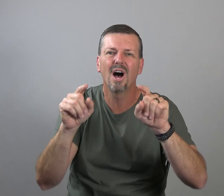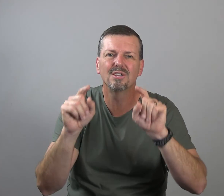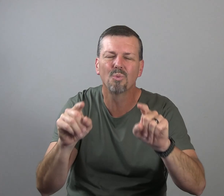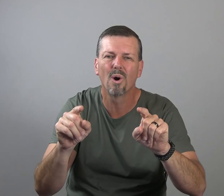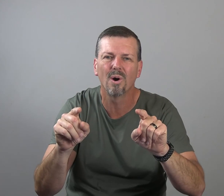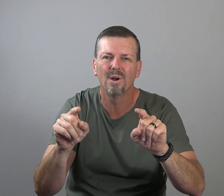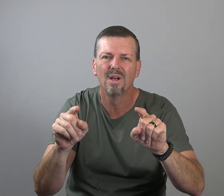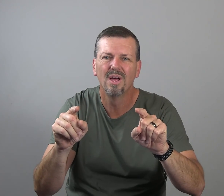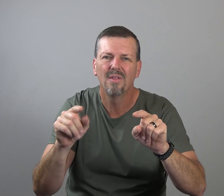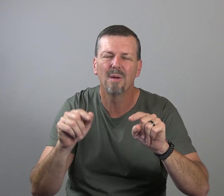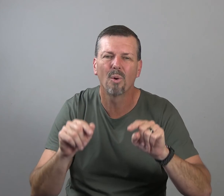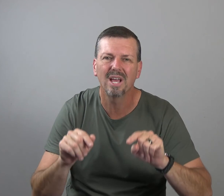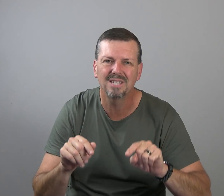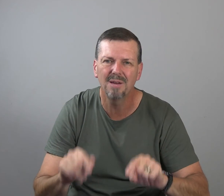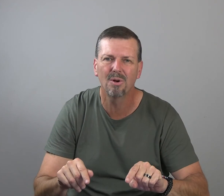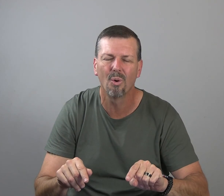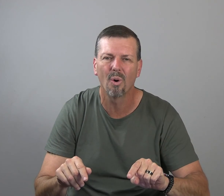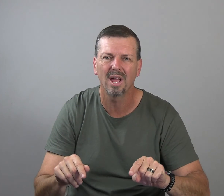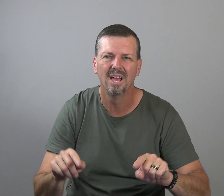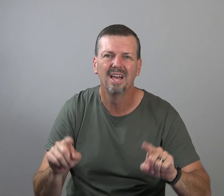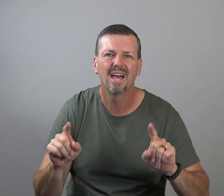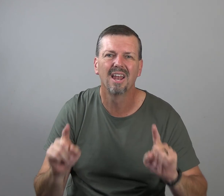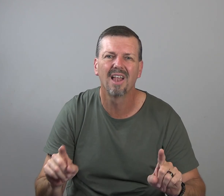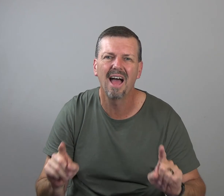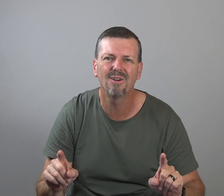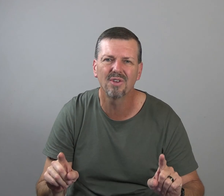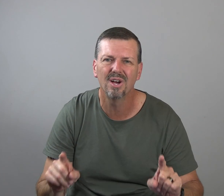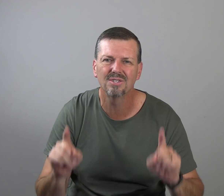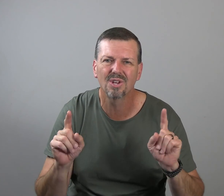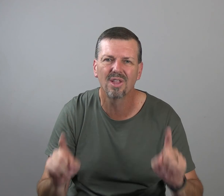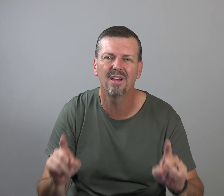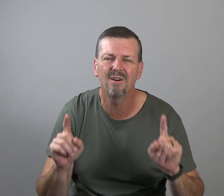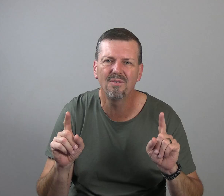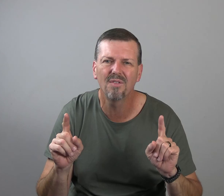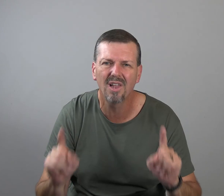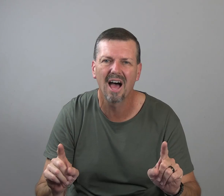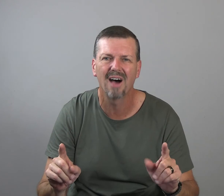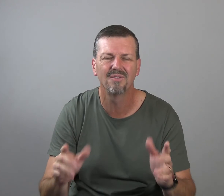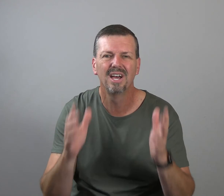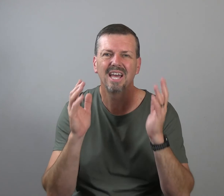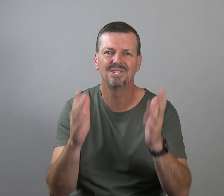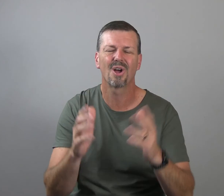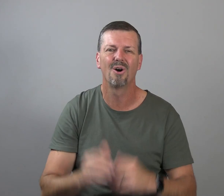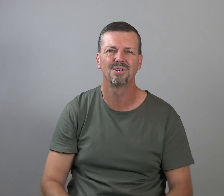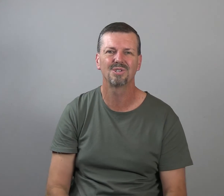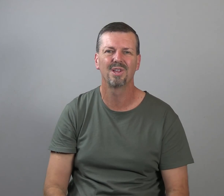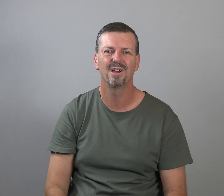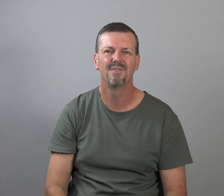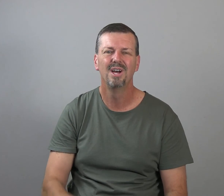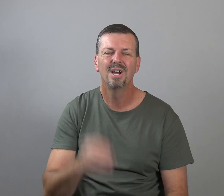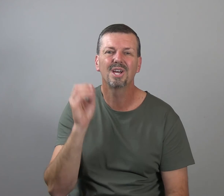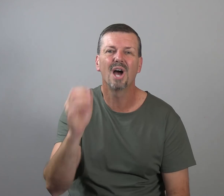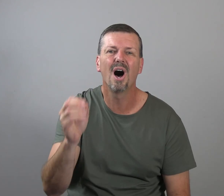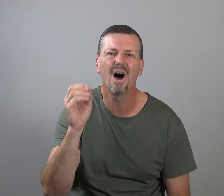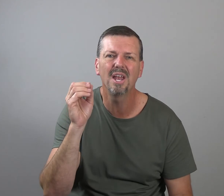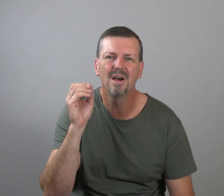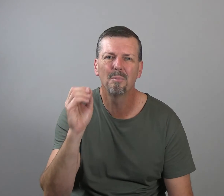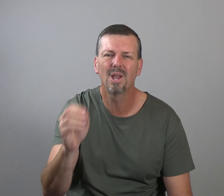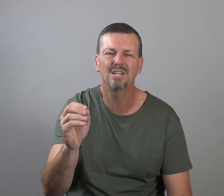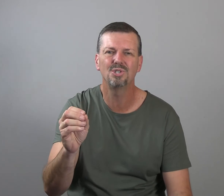God's word that brings him glory and allows us to live the life he's called us to live. God bless